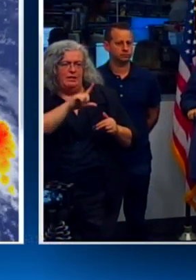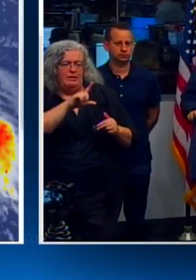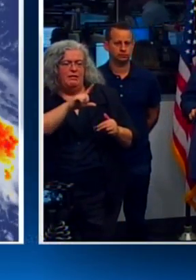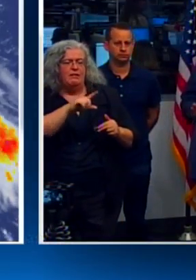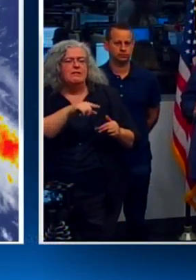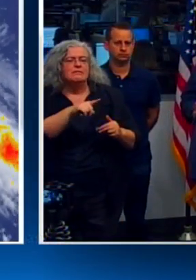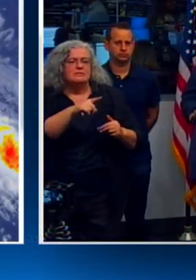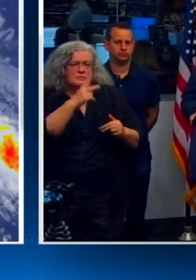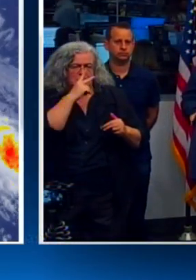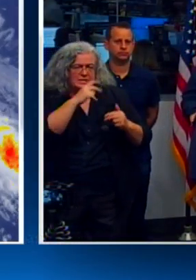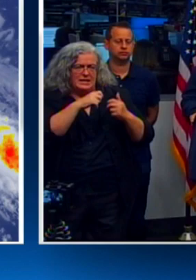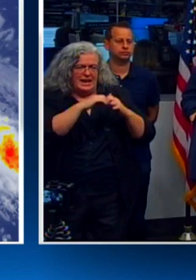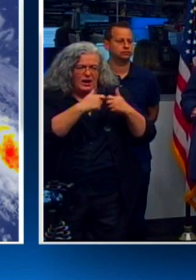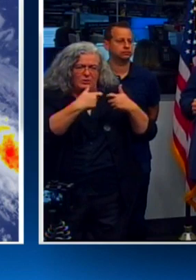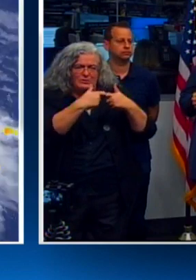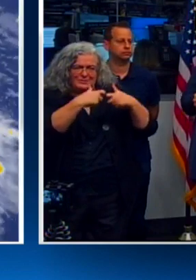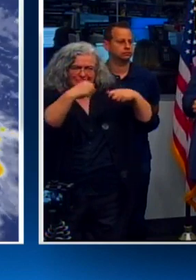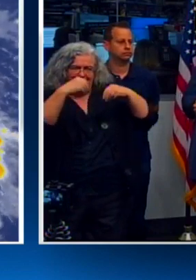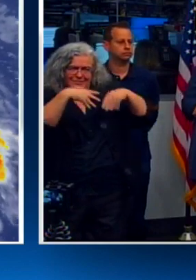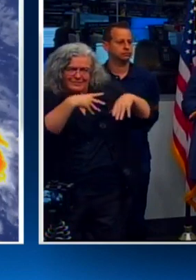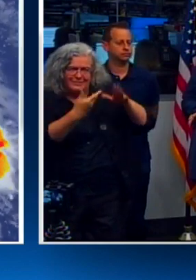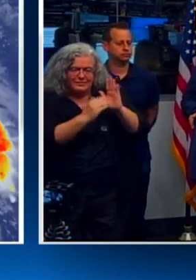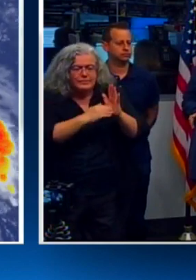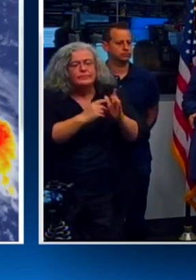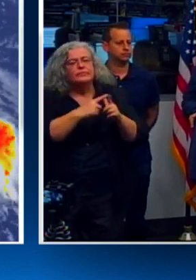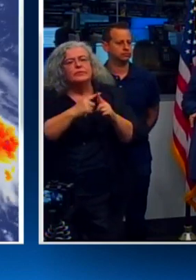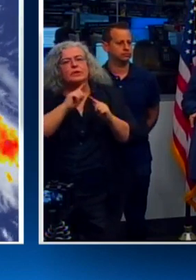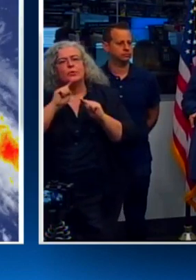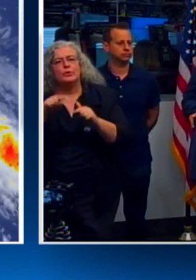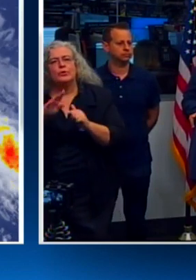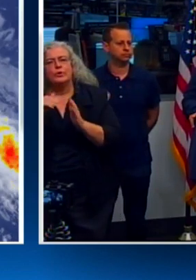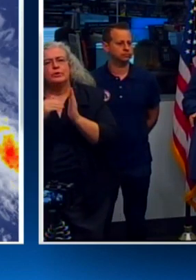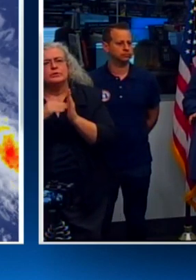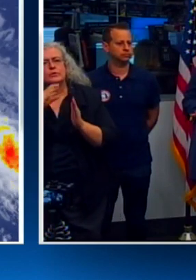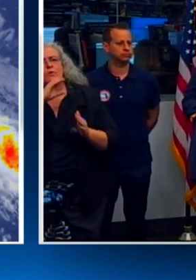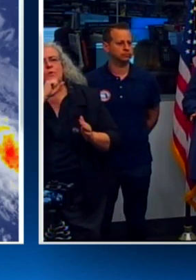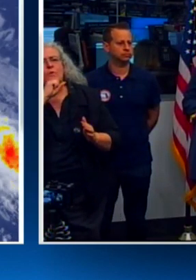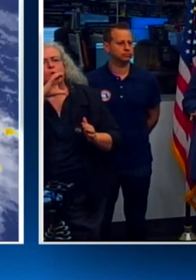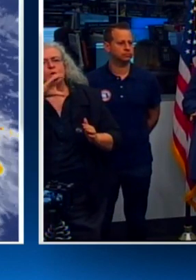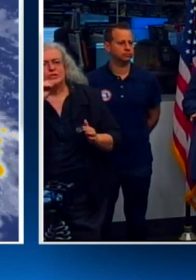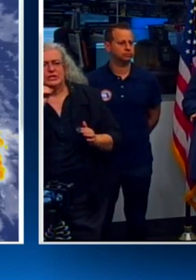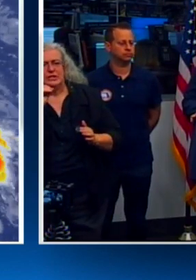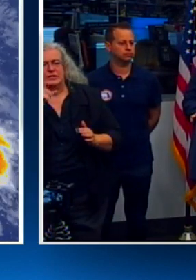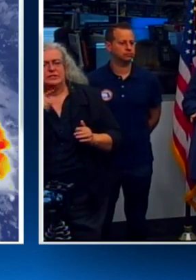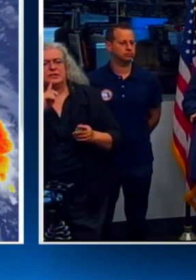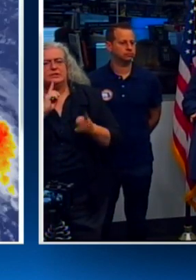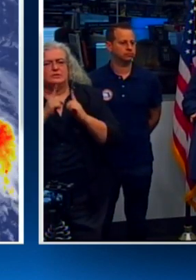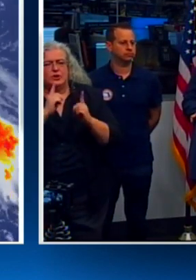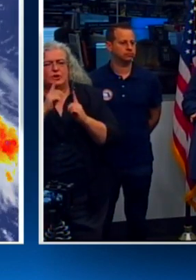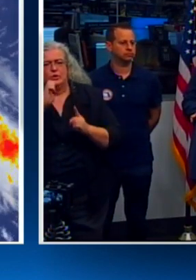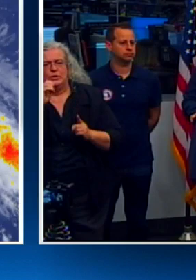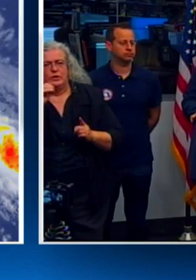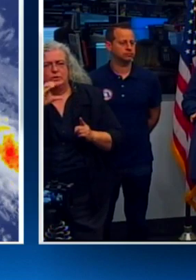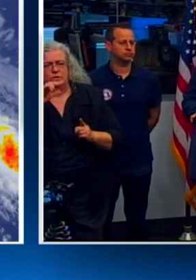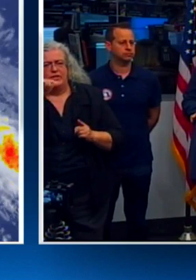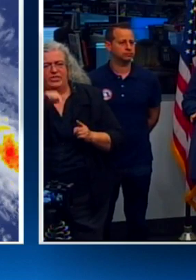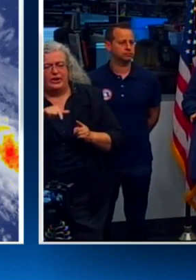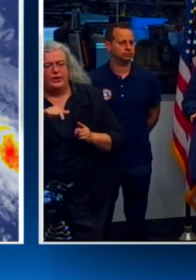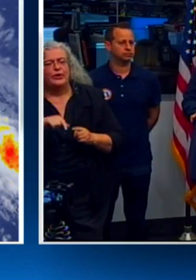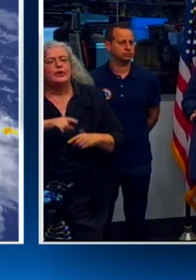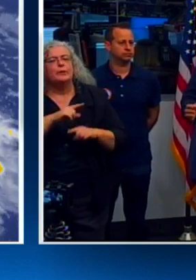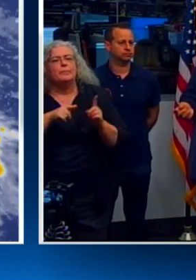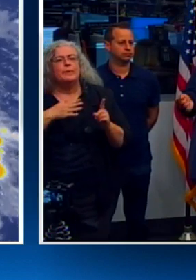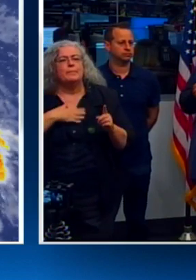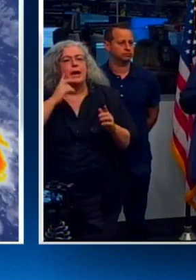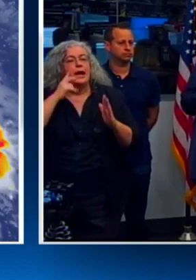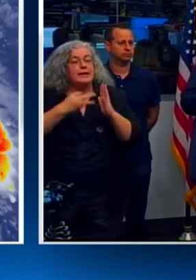get the power back on. And then we're going to be going to Central Florida, I think, to Orange County, visiting with the emergency officials here. But my